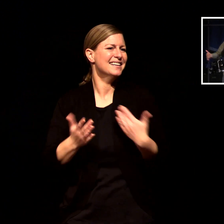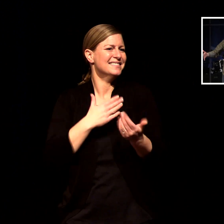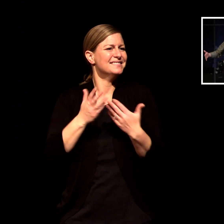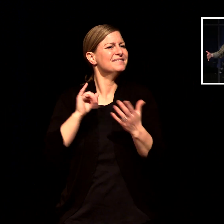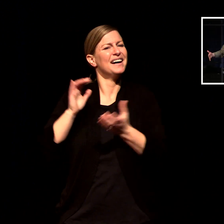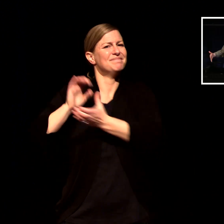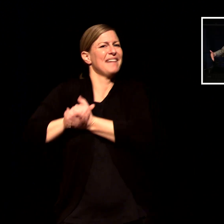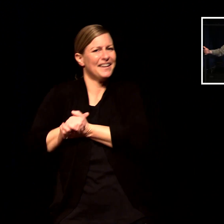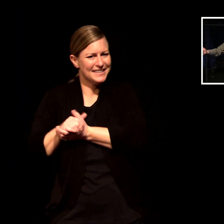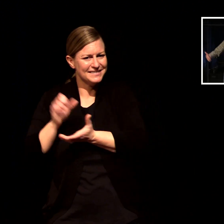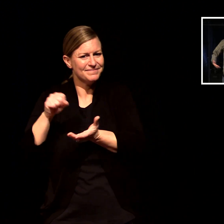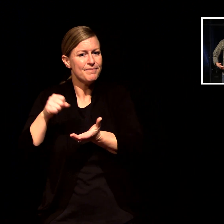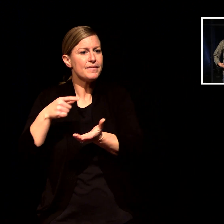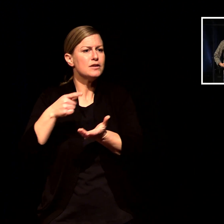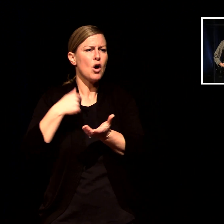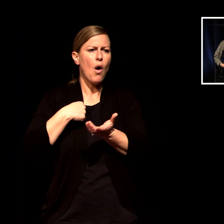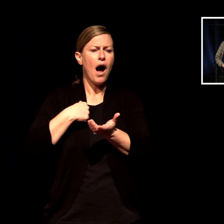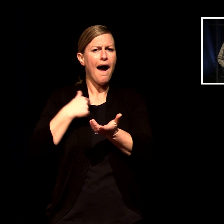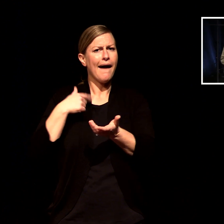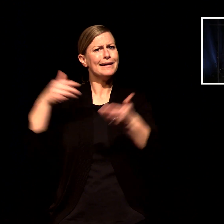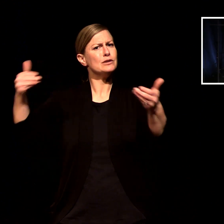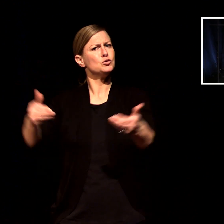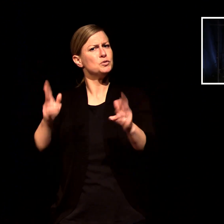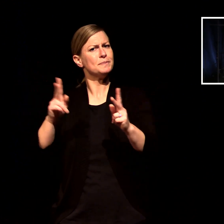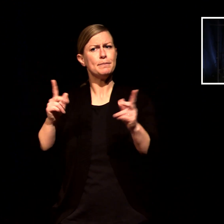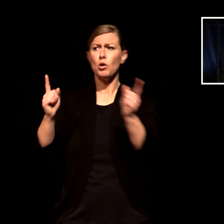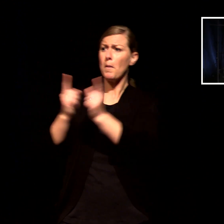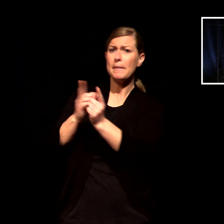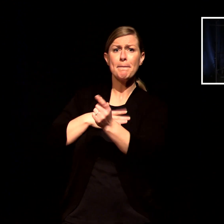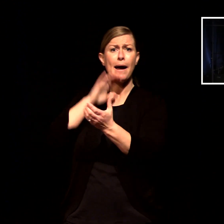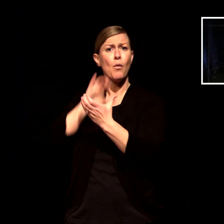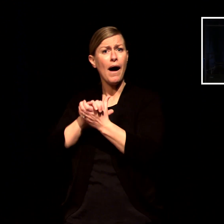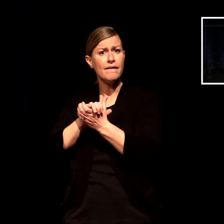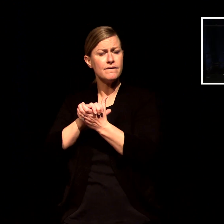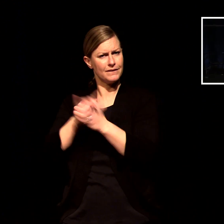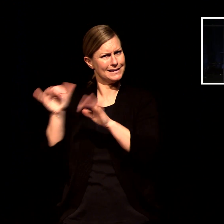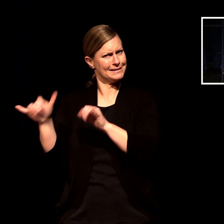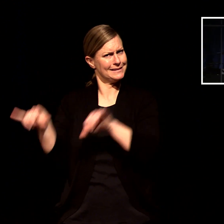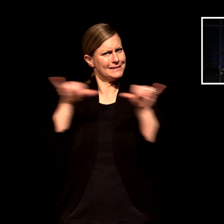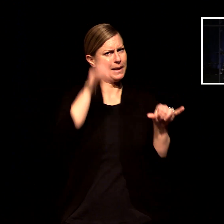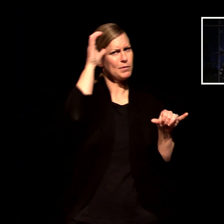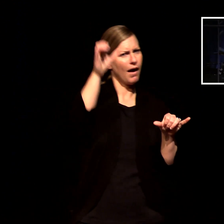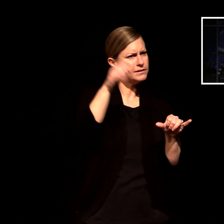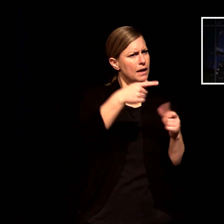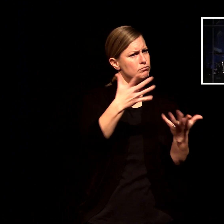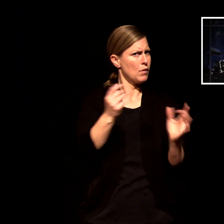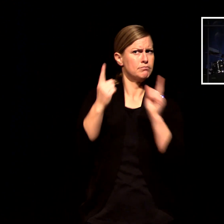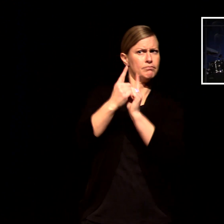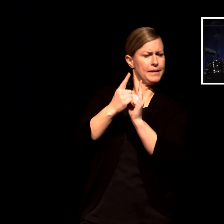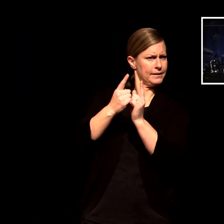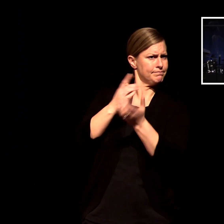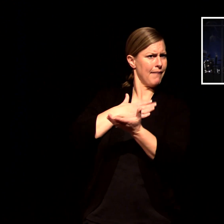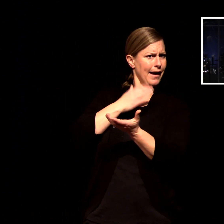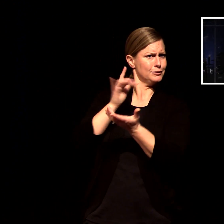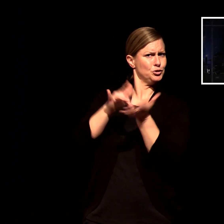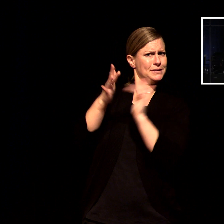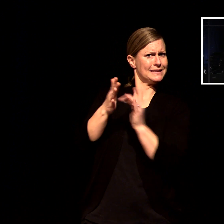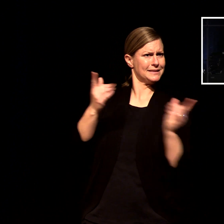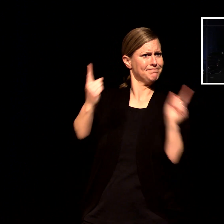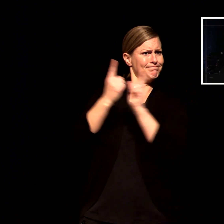introducing people to jesus maybe it's invitation maybe it's an introduction mission is just using what god has already placed